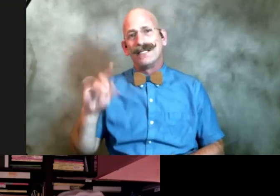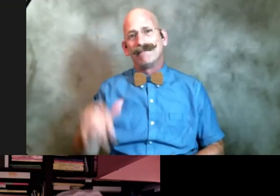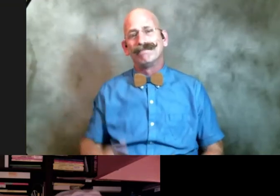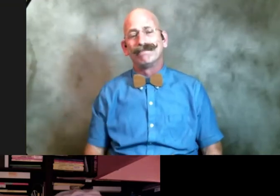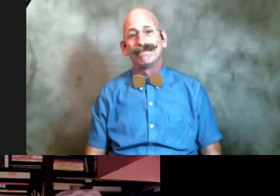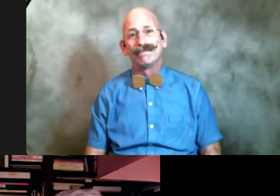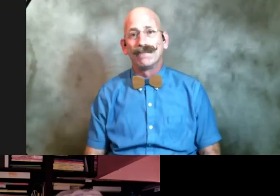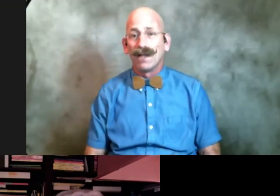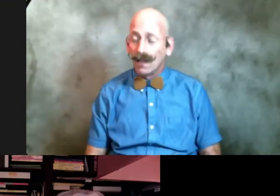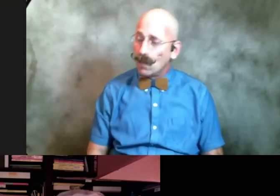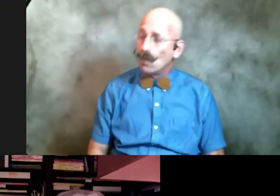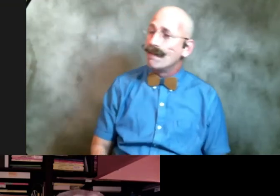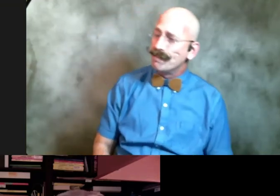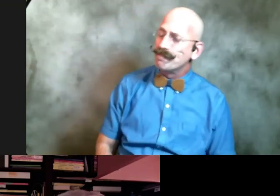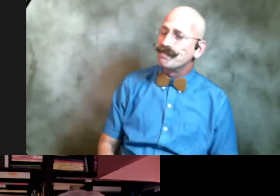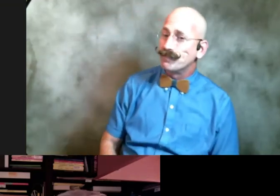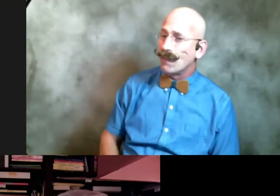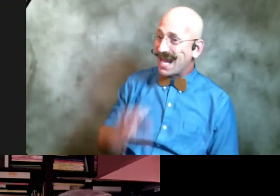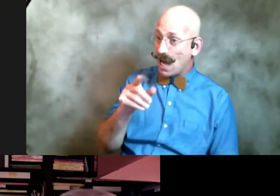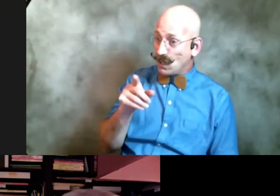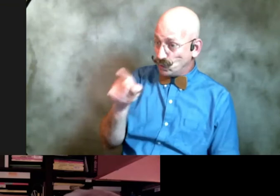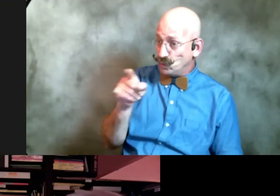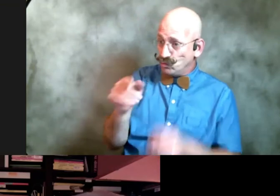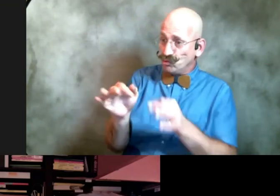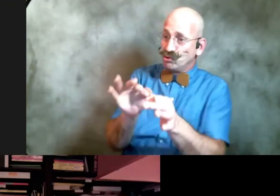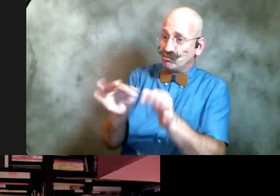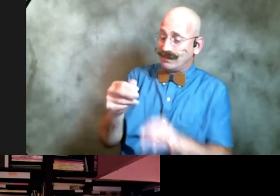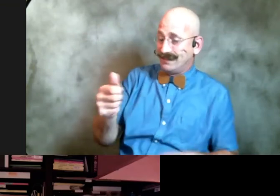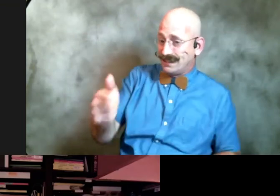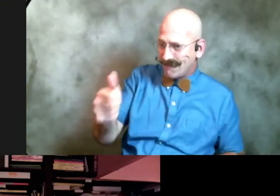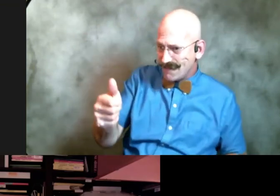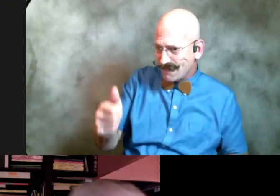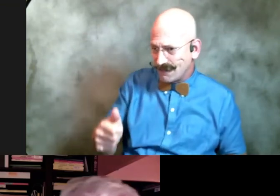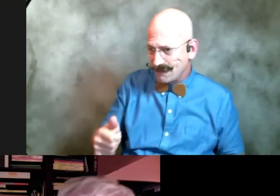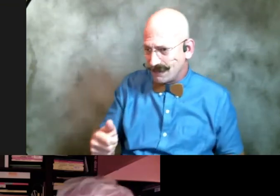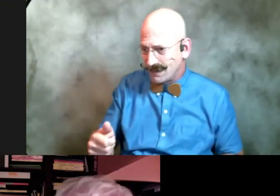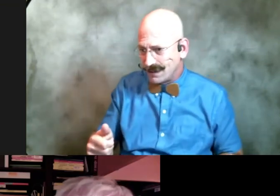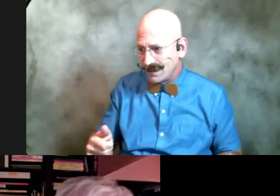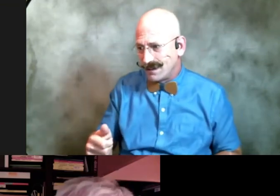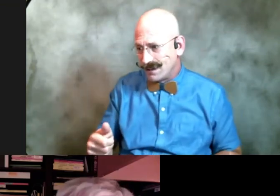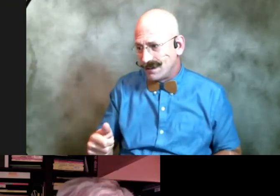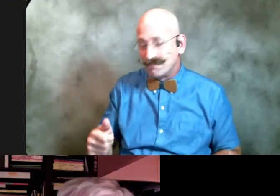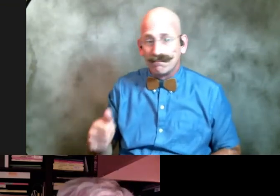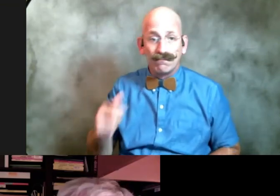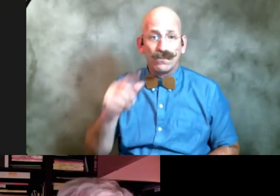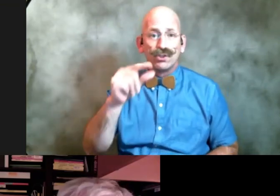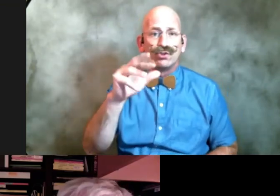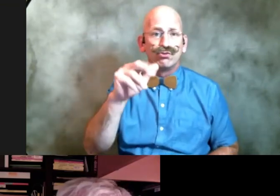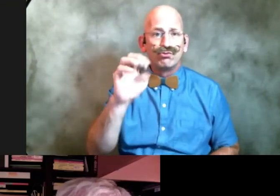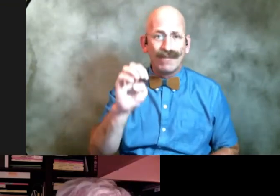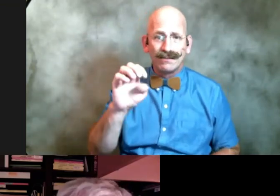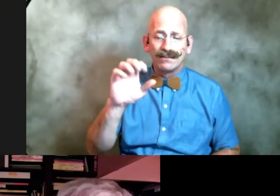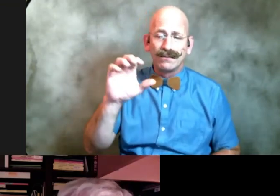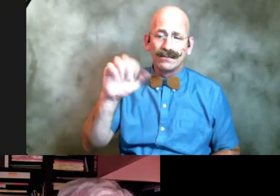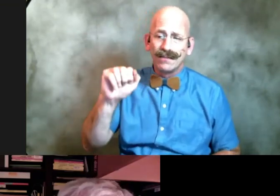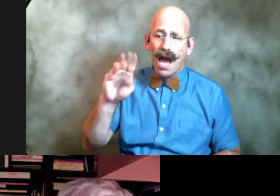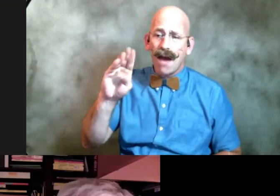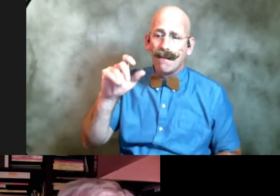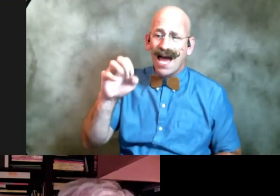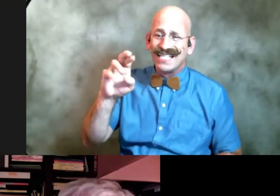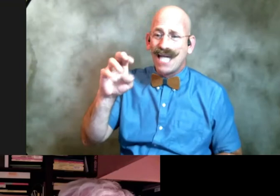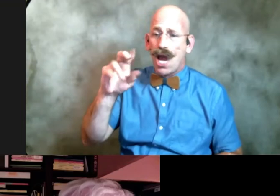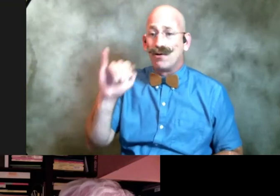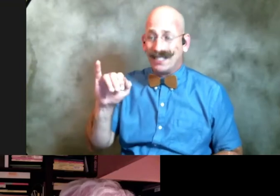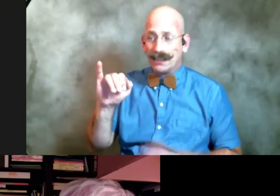and you described yourself in uh and another when grace cavalieri interviewed you i believe you